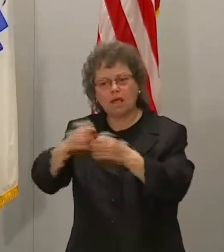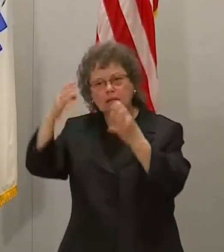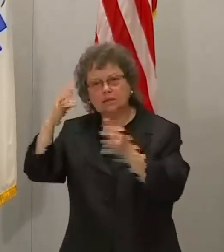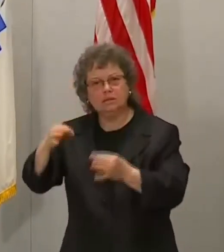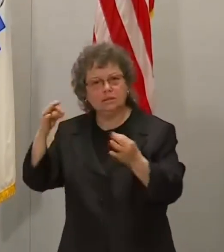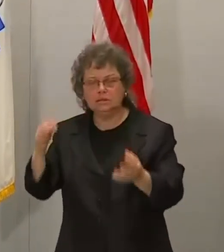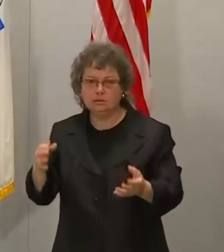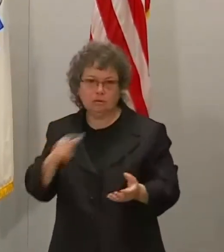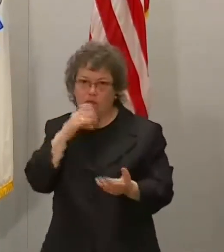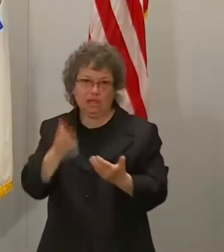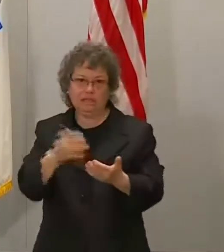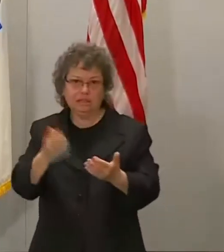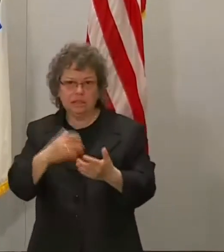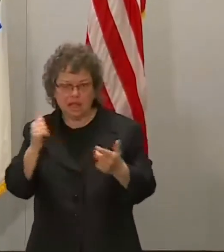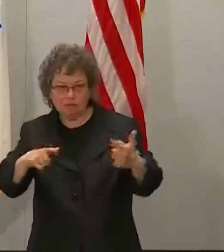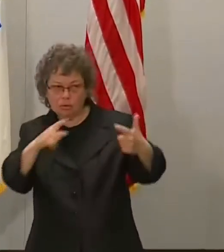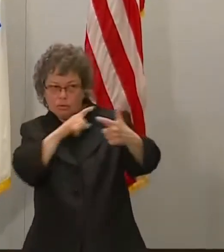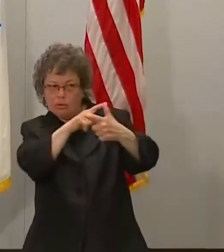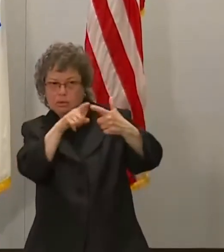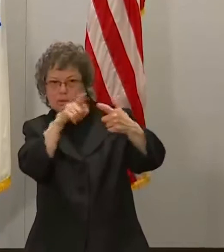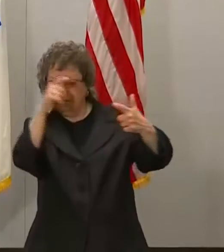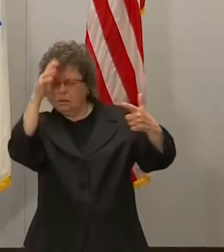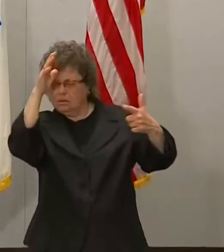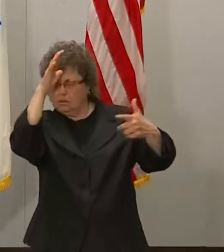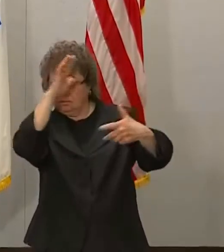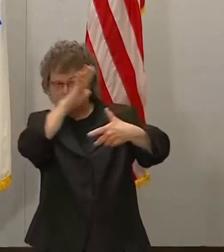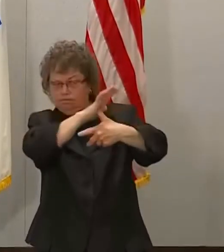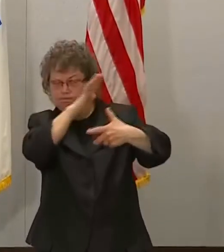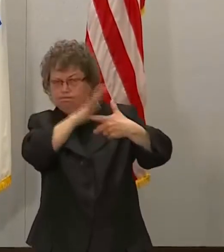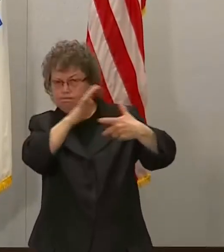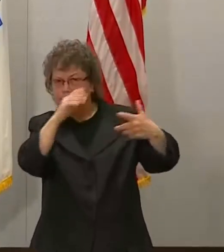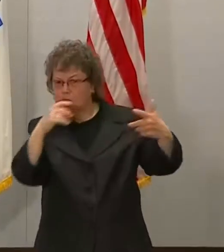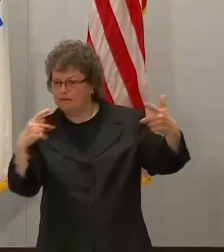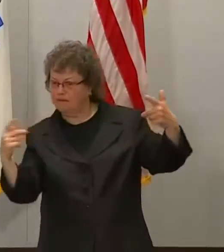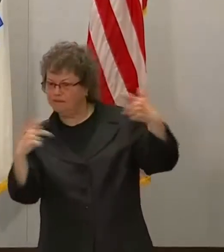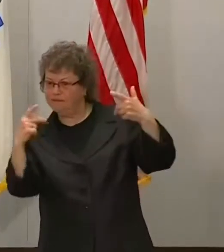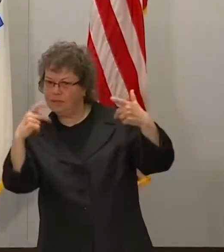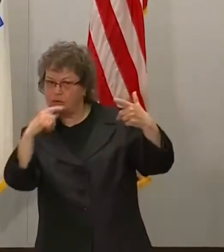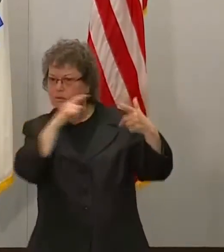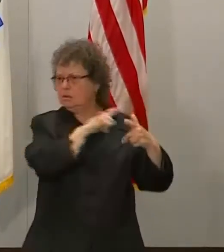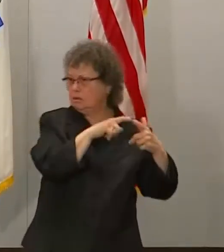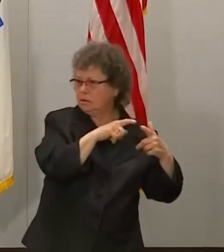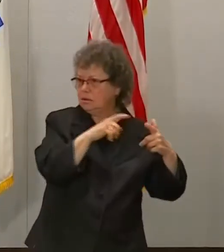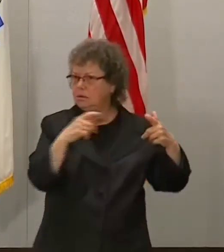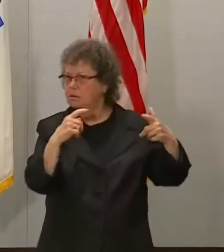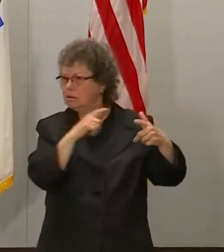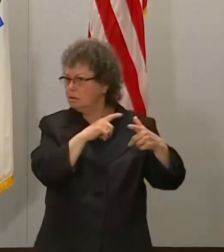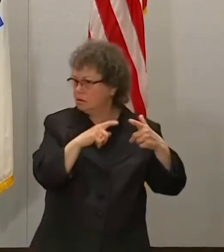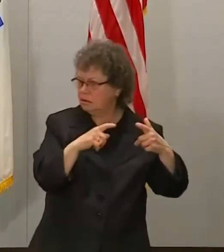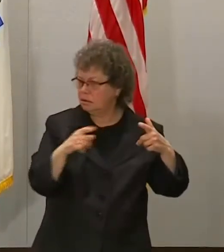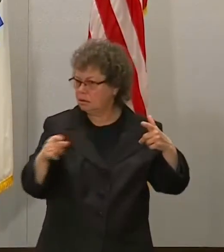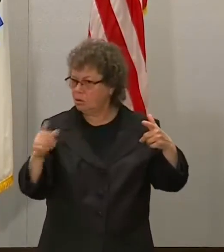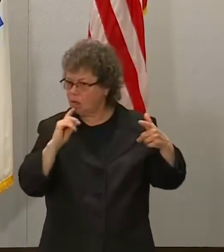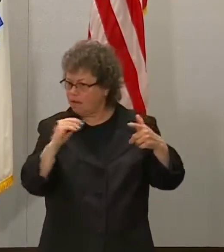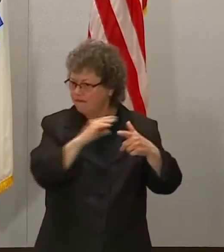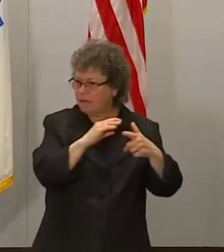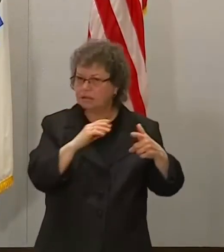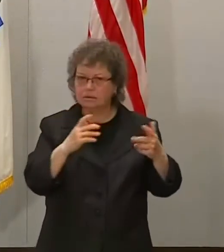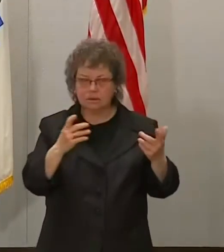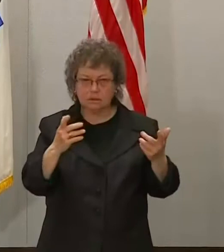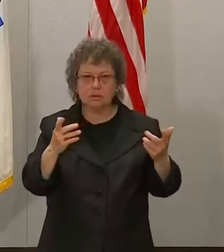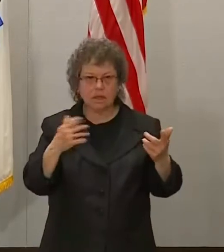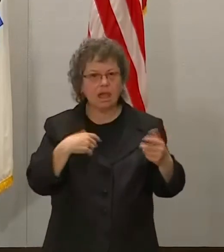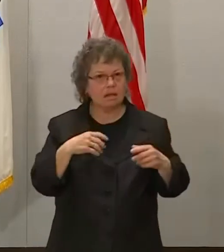paying attention. And we currently are dealing with some very significant variants.